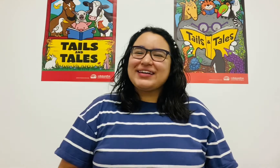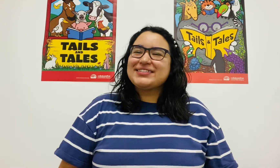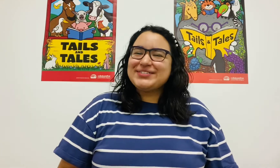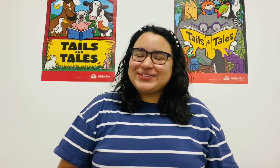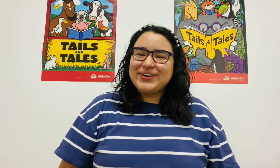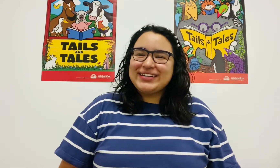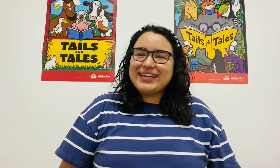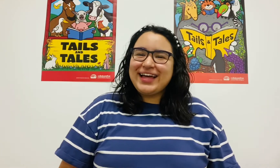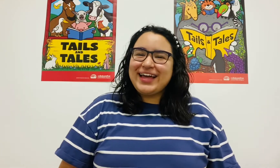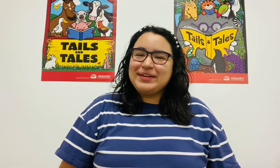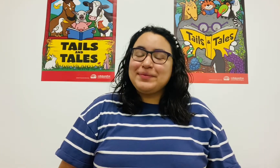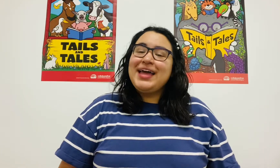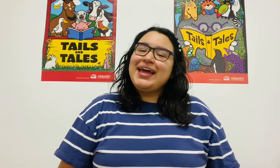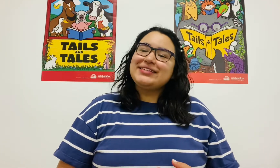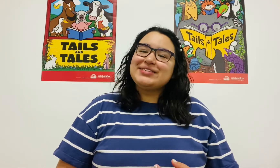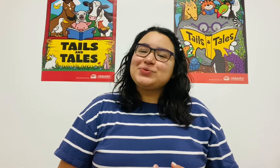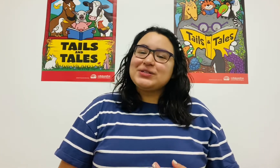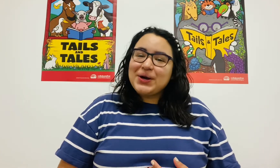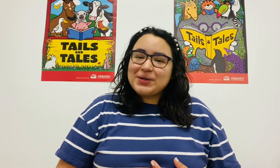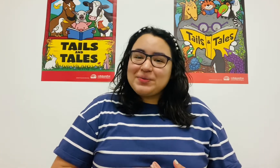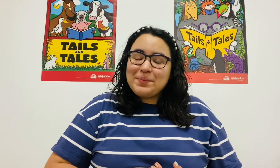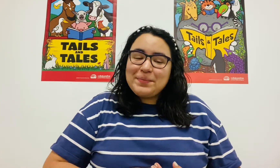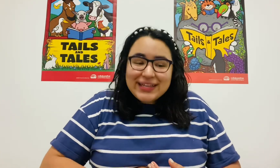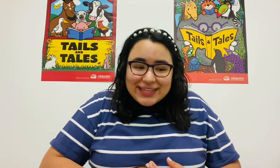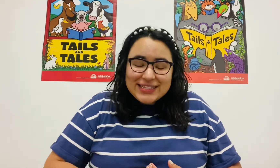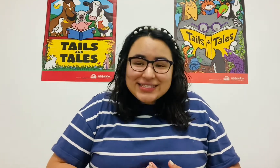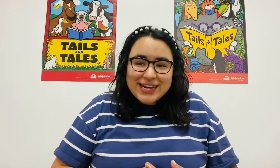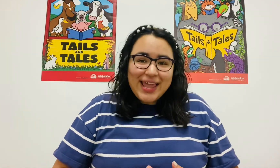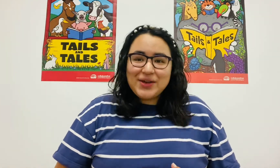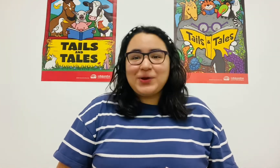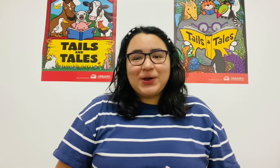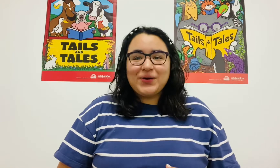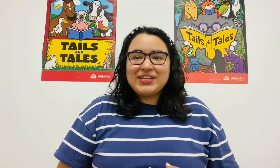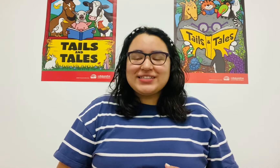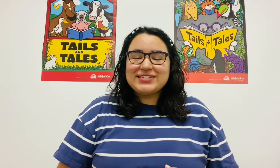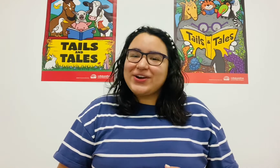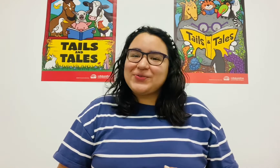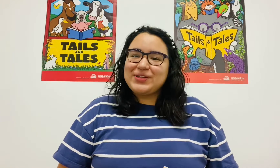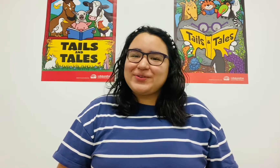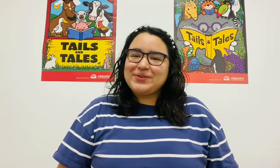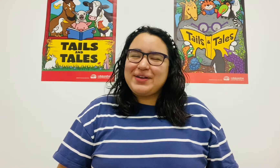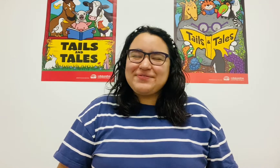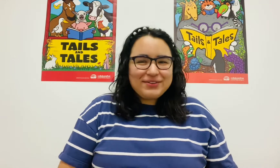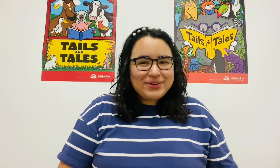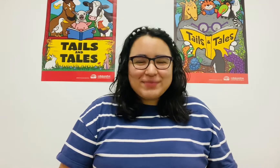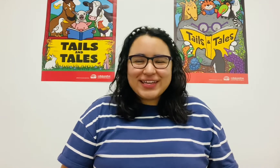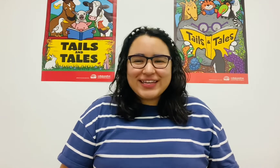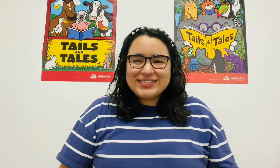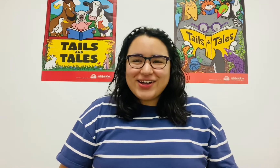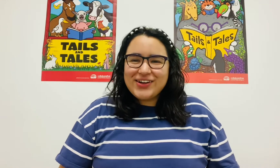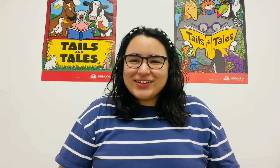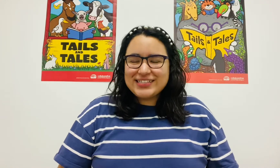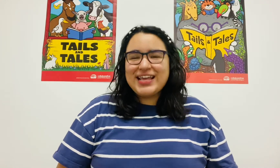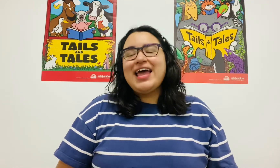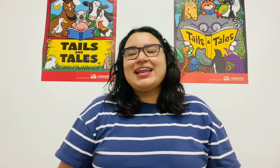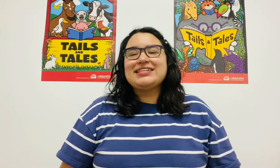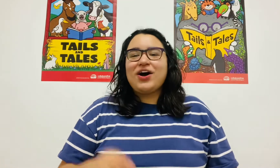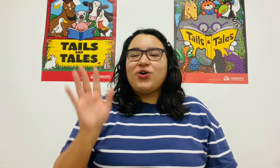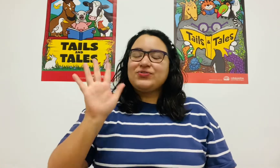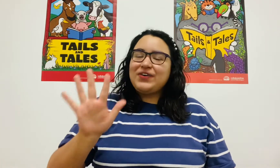to Storytime! And since we're talking about monkeys today, we're going to start with one of my favorite monkey songs and it's called Five